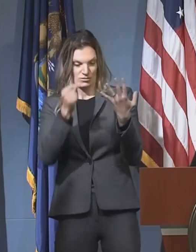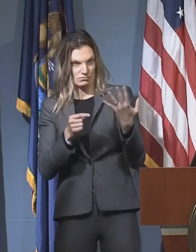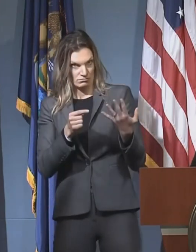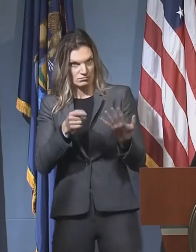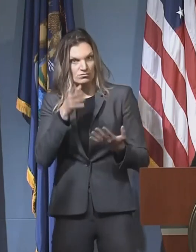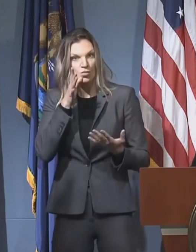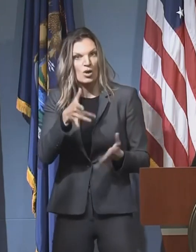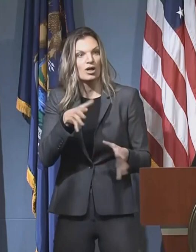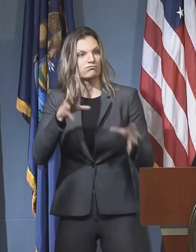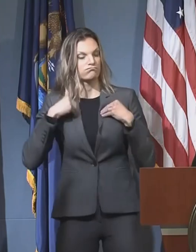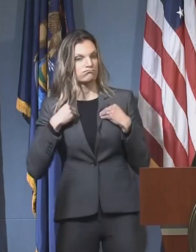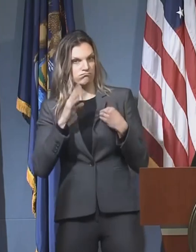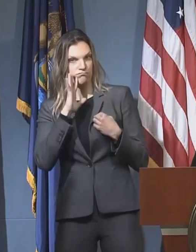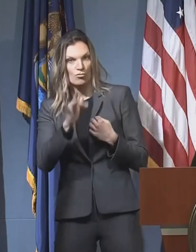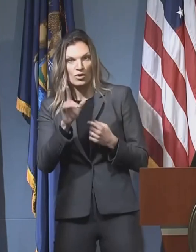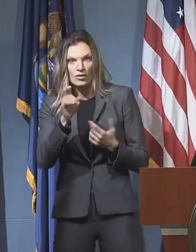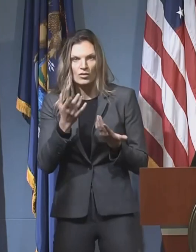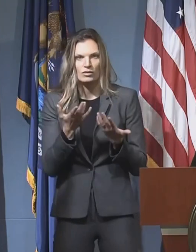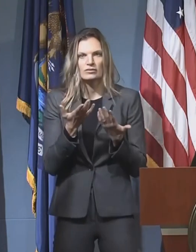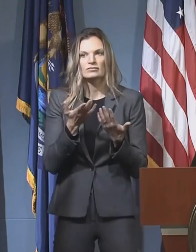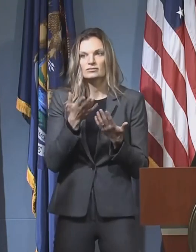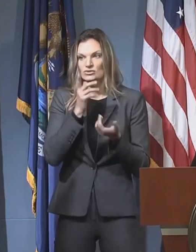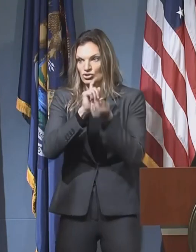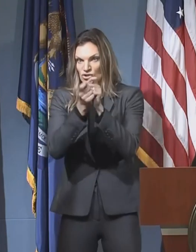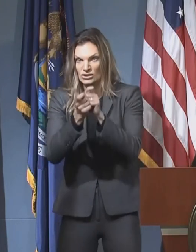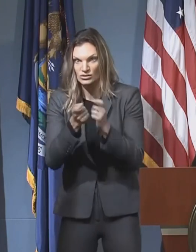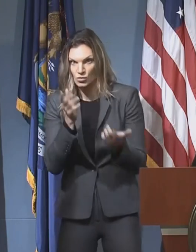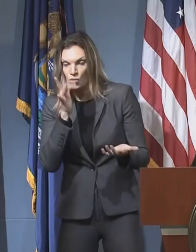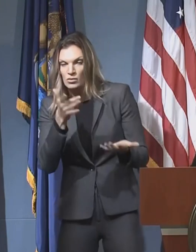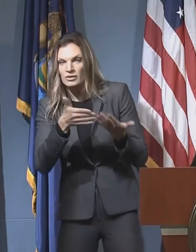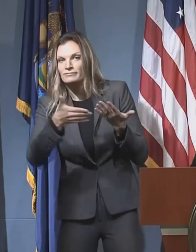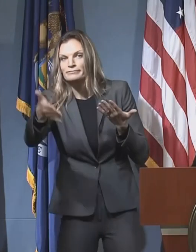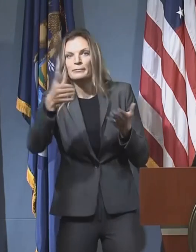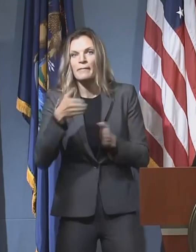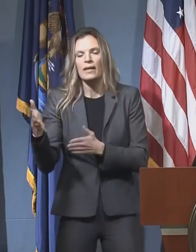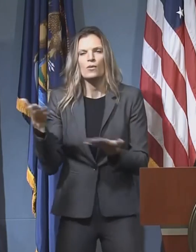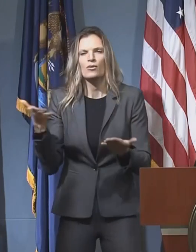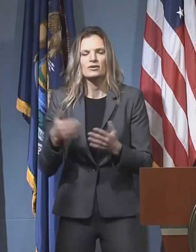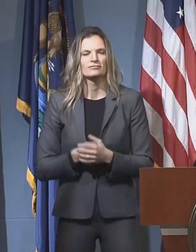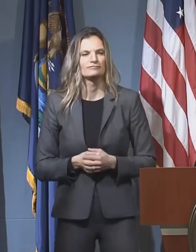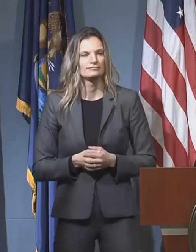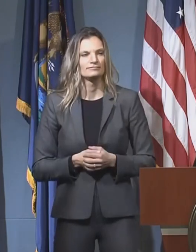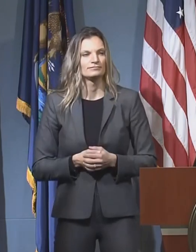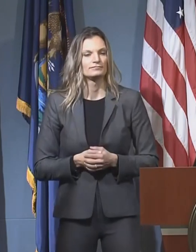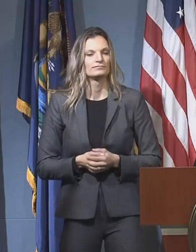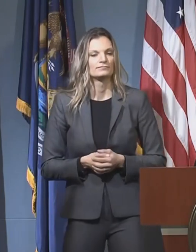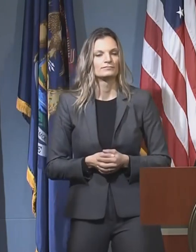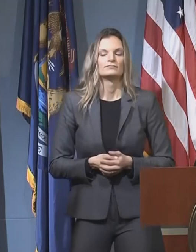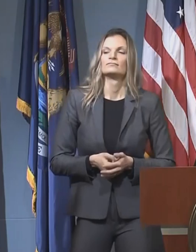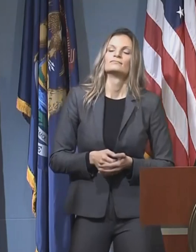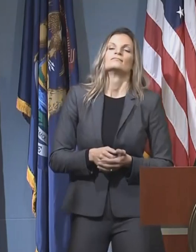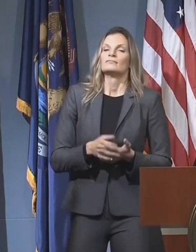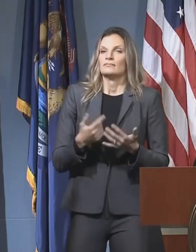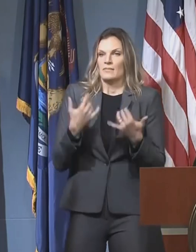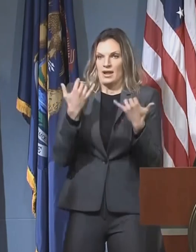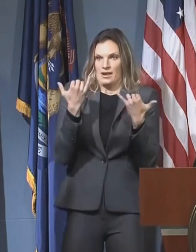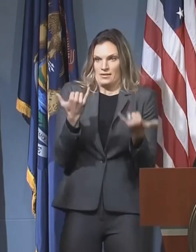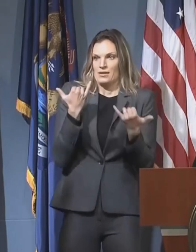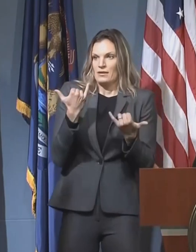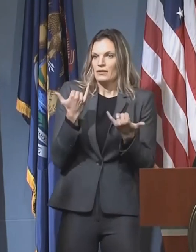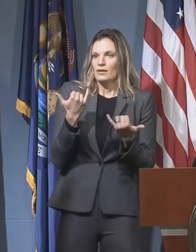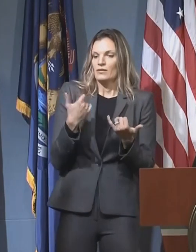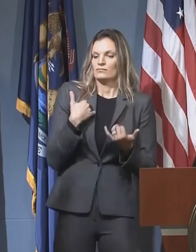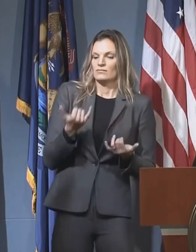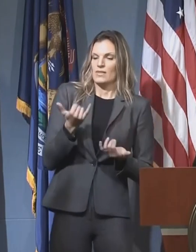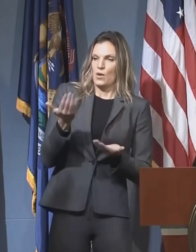part? And how soon might we see a decision on that? So we're obviously familiarizing ourselves with the